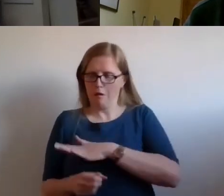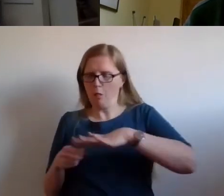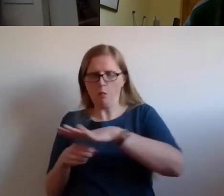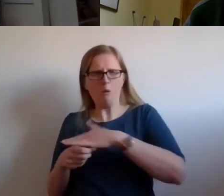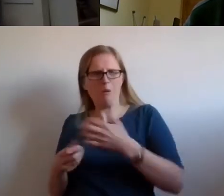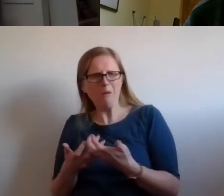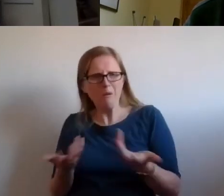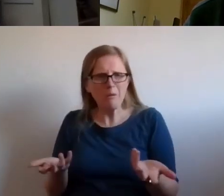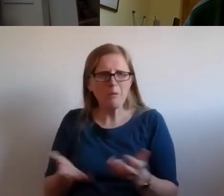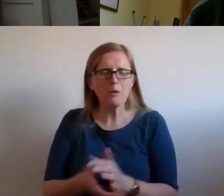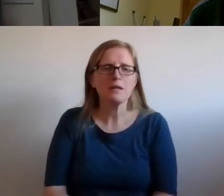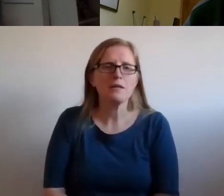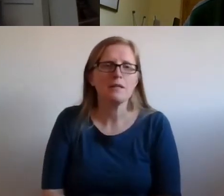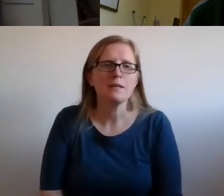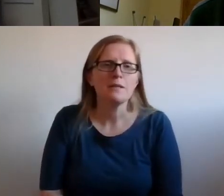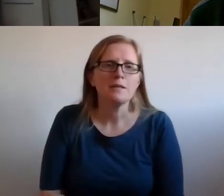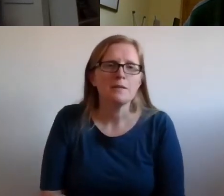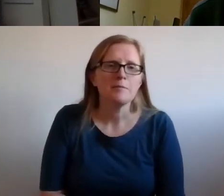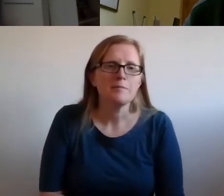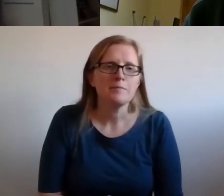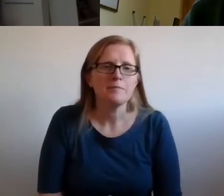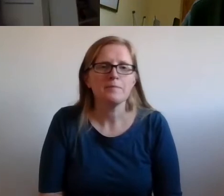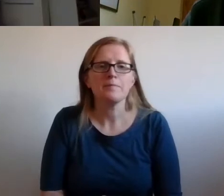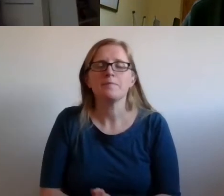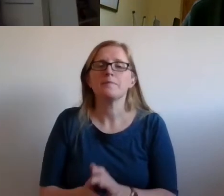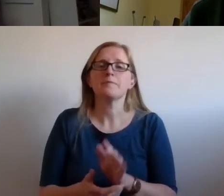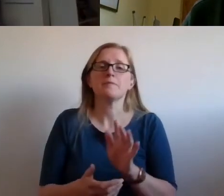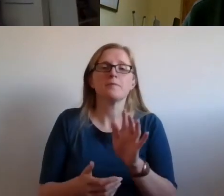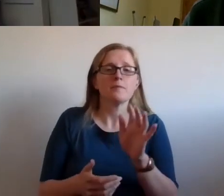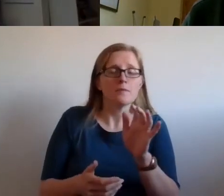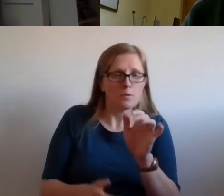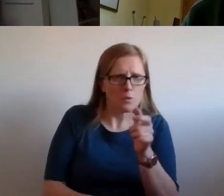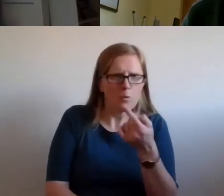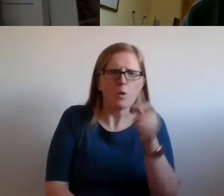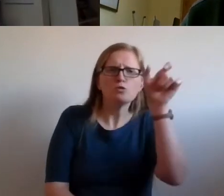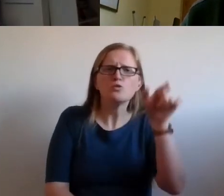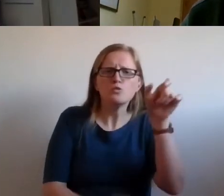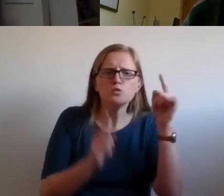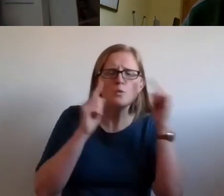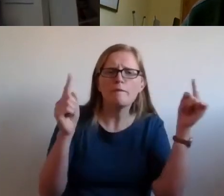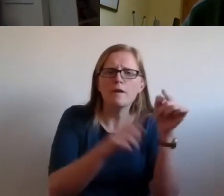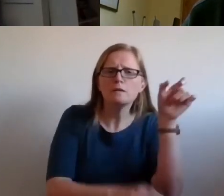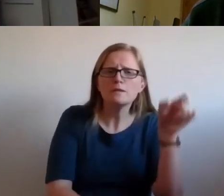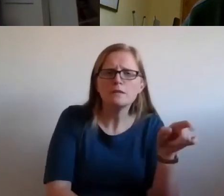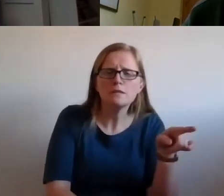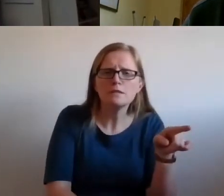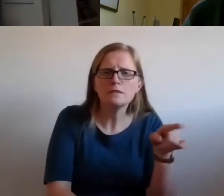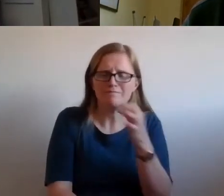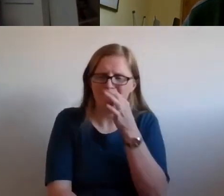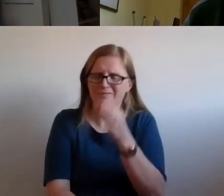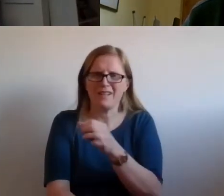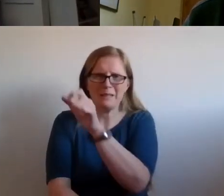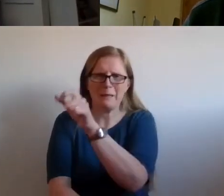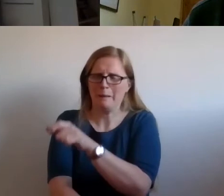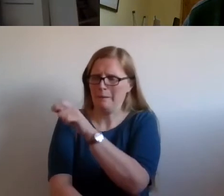And Jay Heap, who's one of our students at the moment, is asking about the process. How do you get people to consider